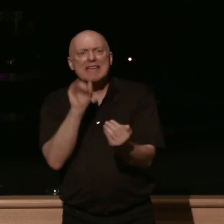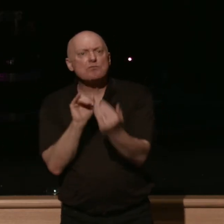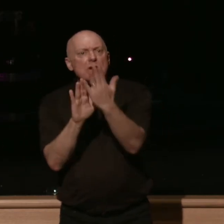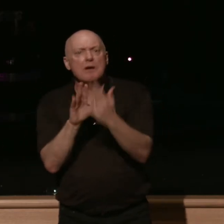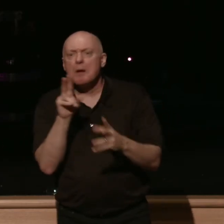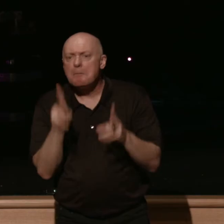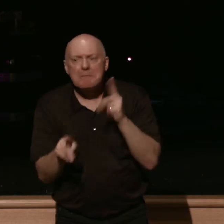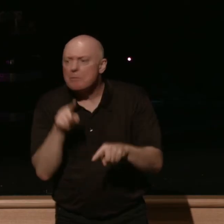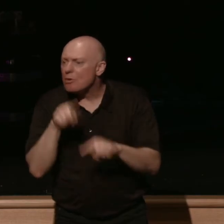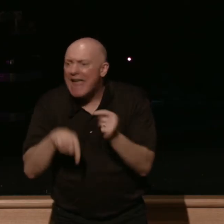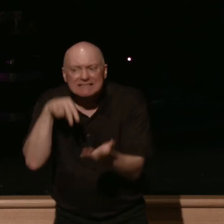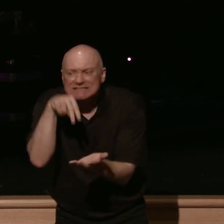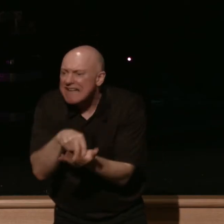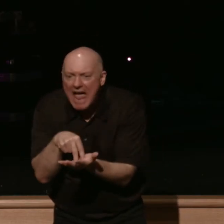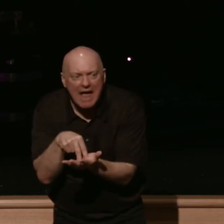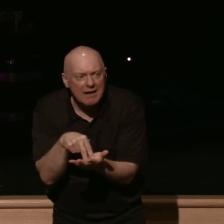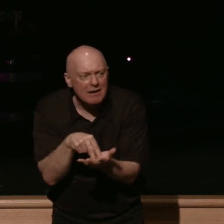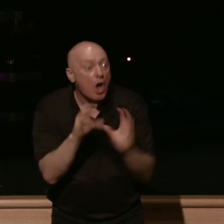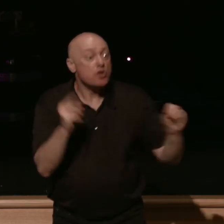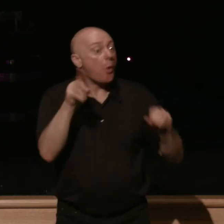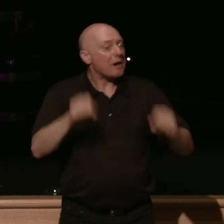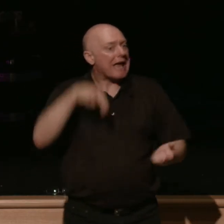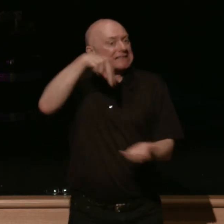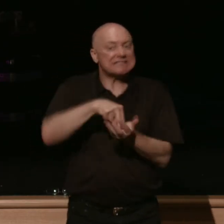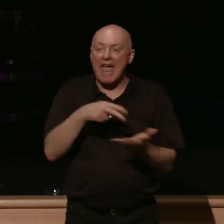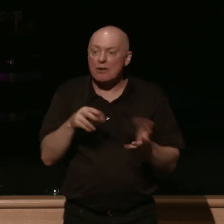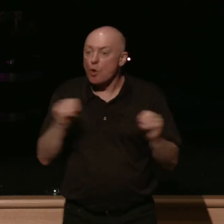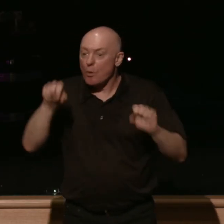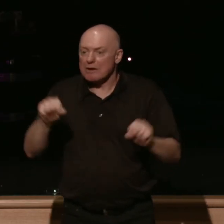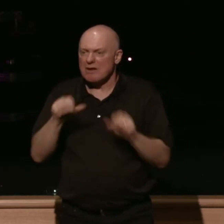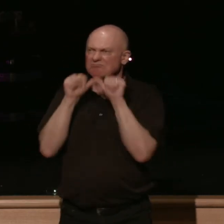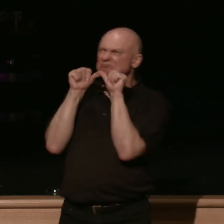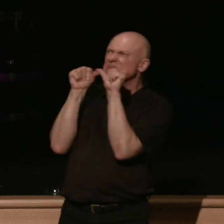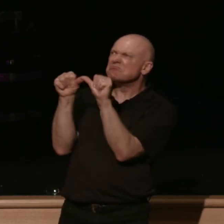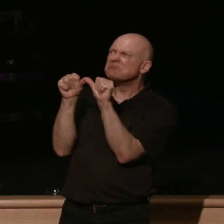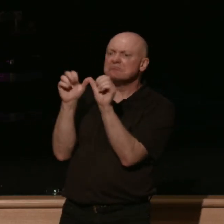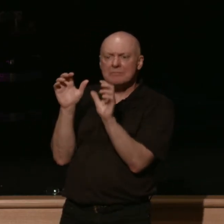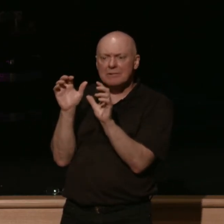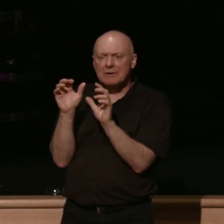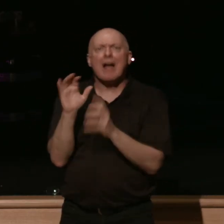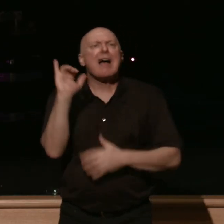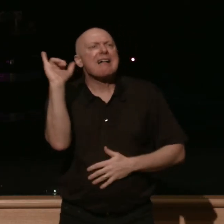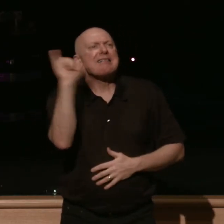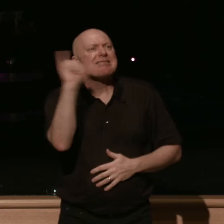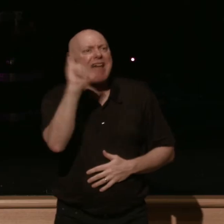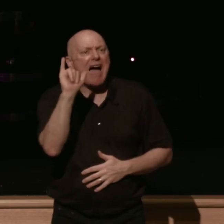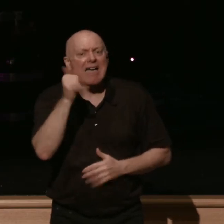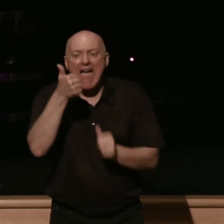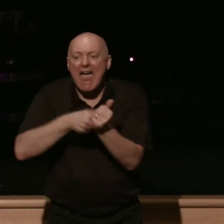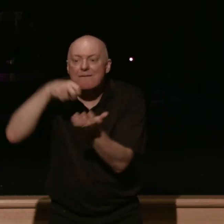to stand no one can stand no one can endure it's almost like every knee shall bow